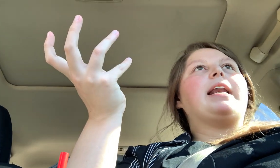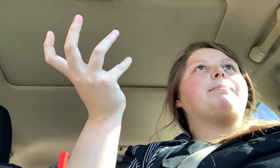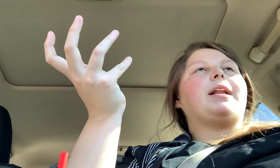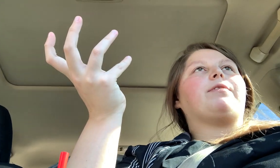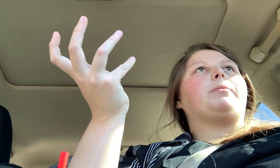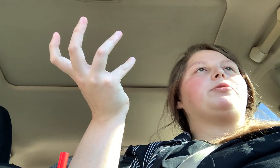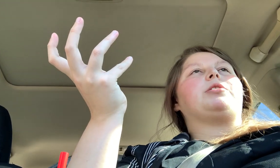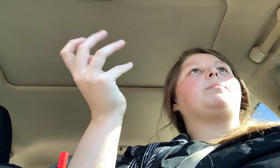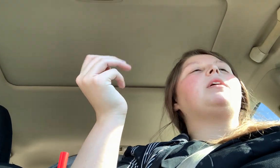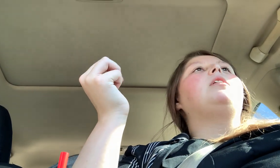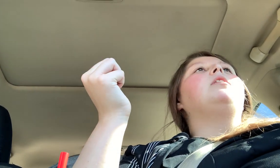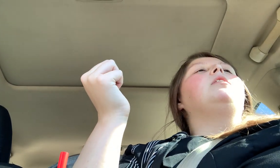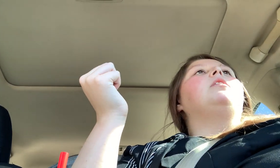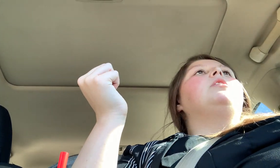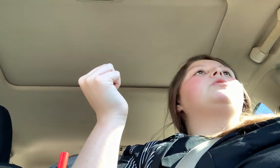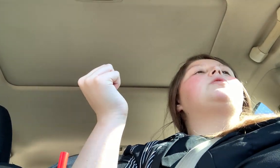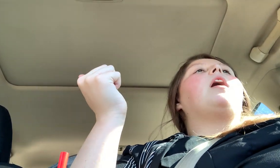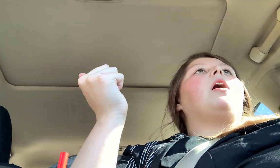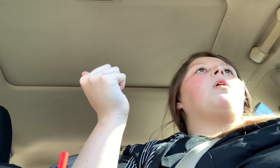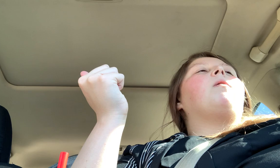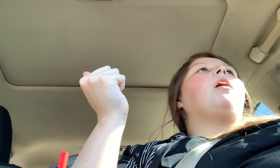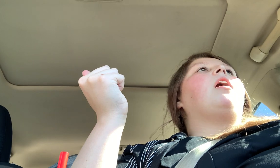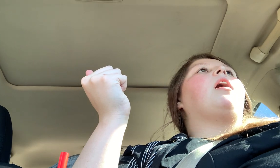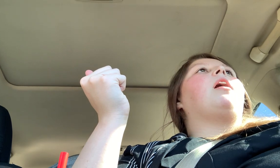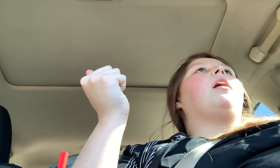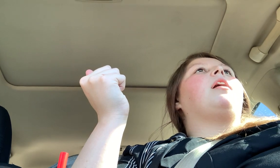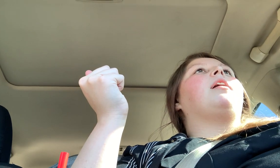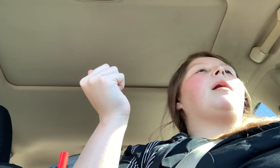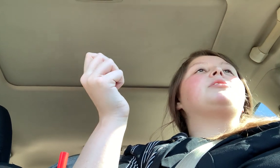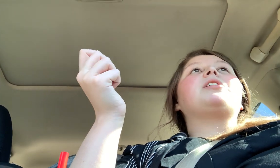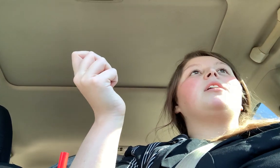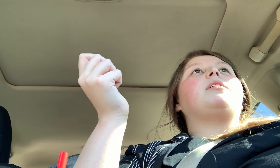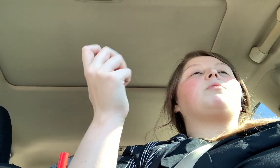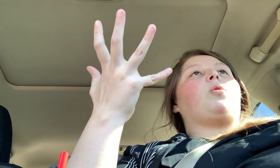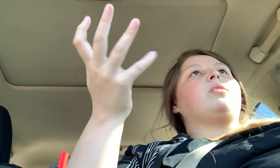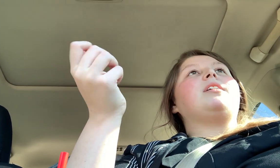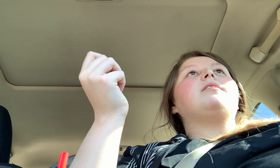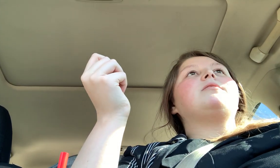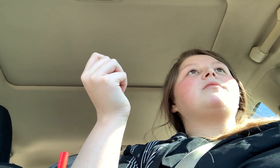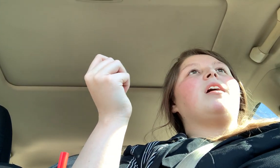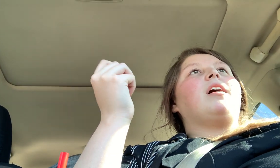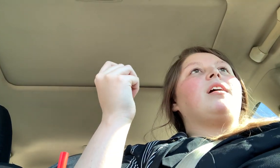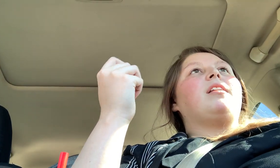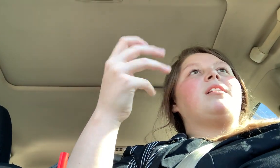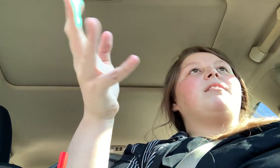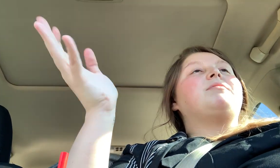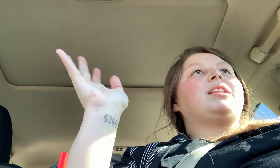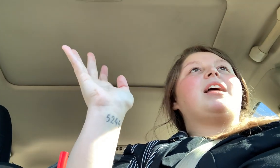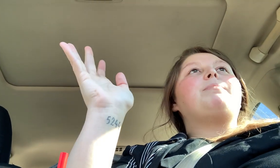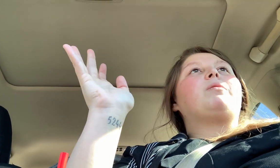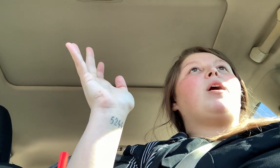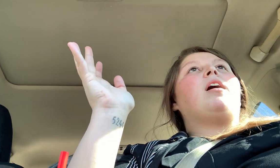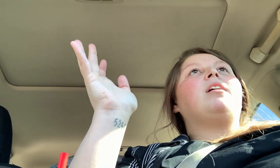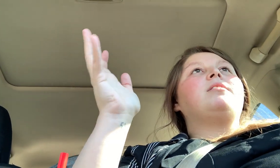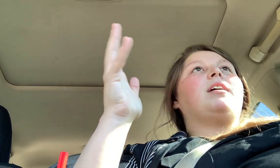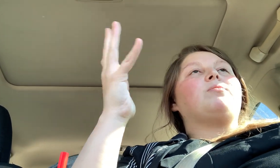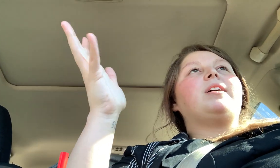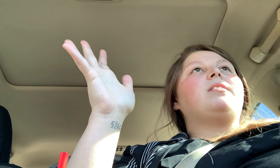any money from YouTube. So, uh, I'm just gonna record this, let it be raw and real